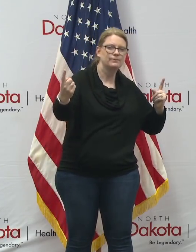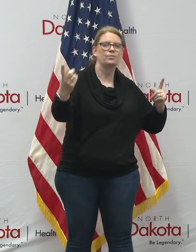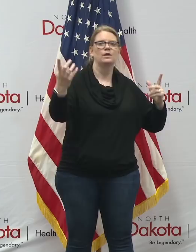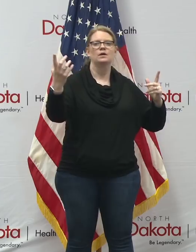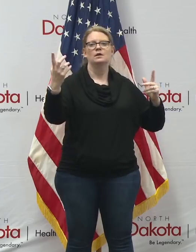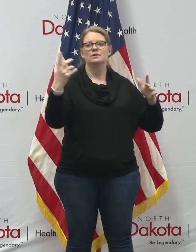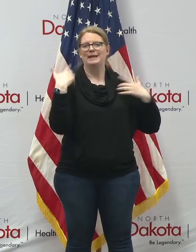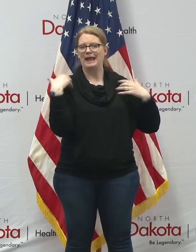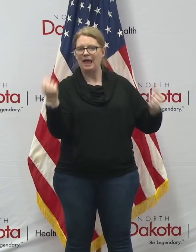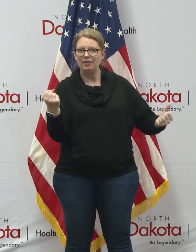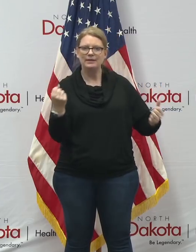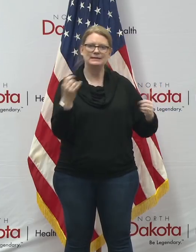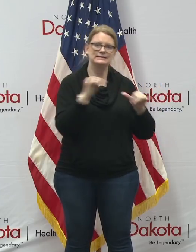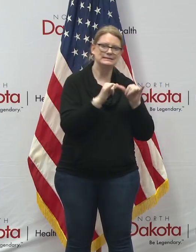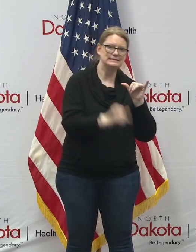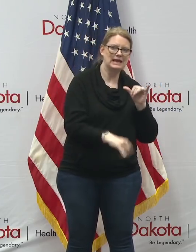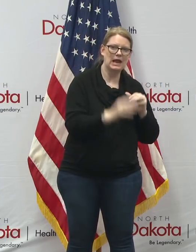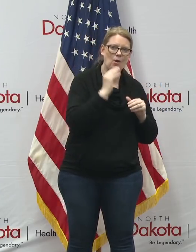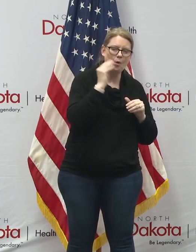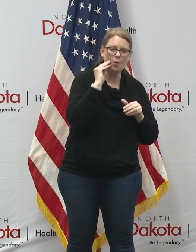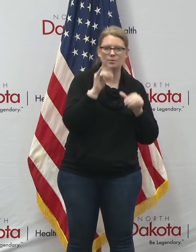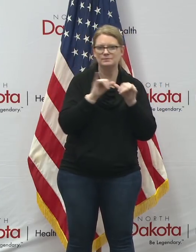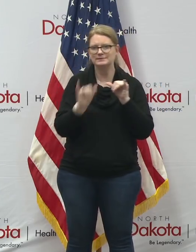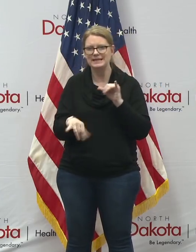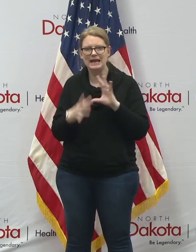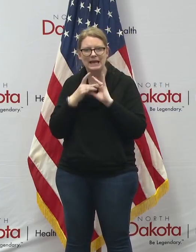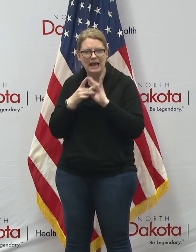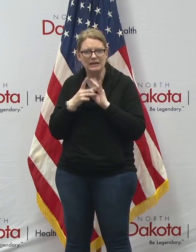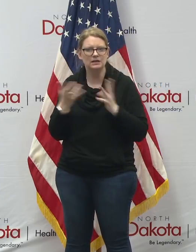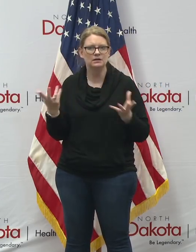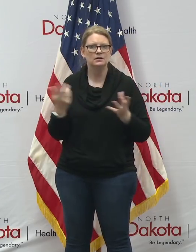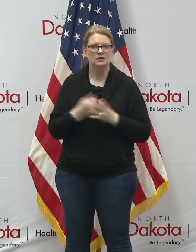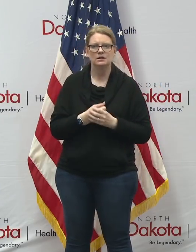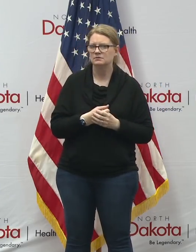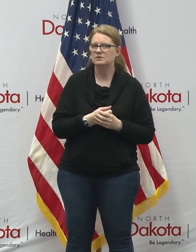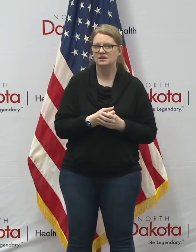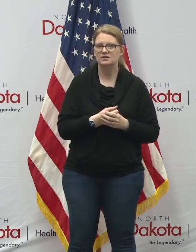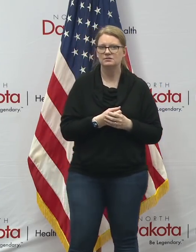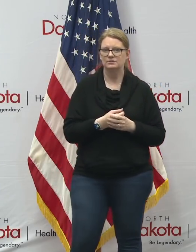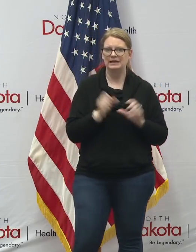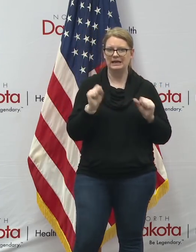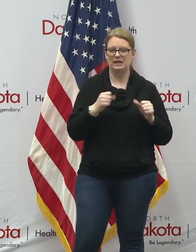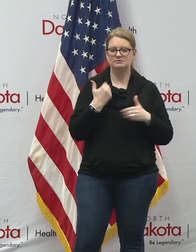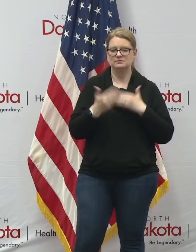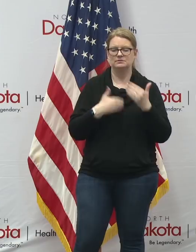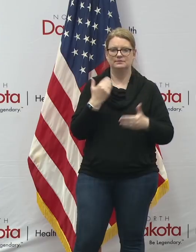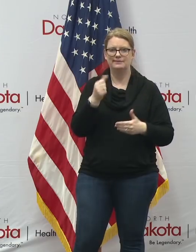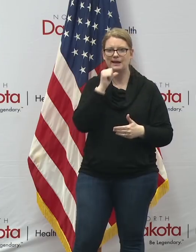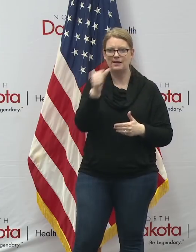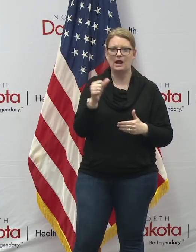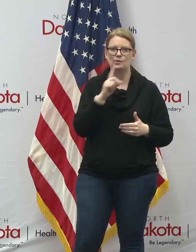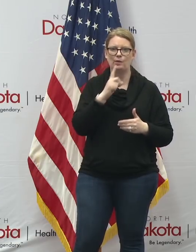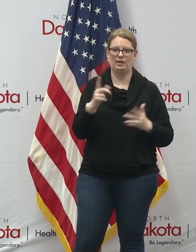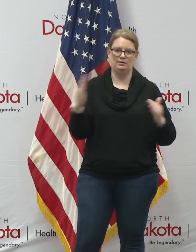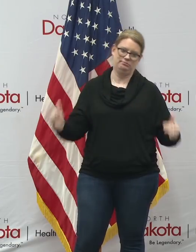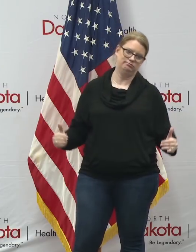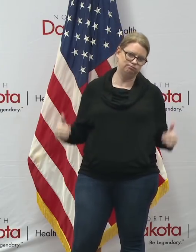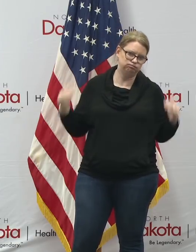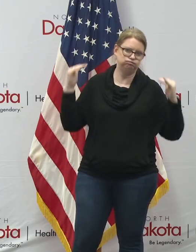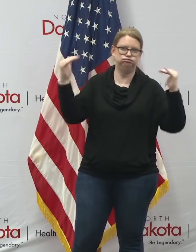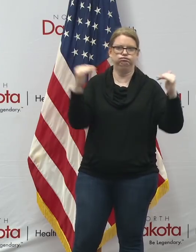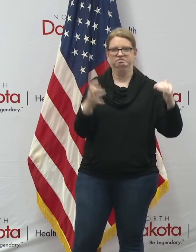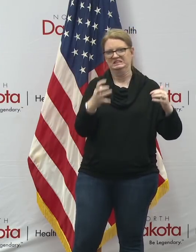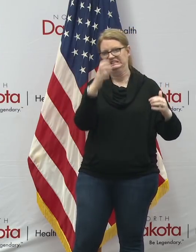you know staying healthy staying home staying connected if they can do that we can maybe get through this without having to dial up uh more uh